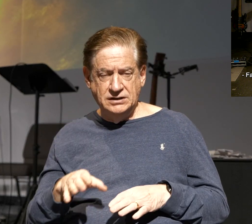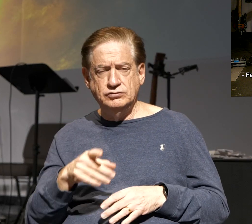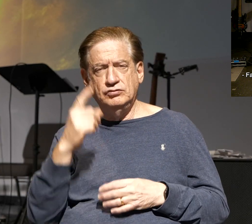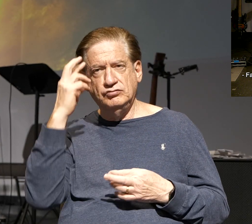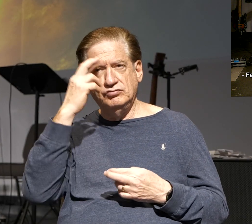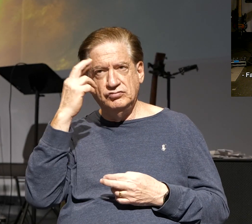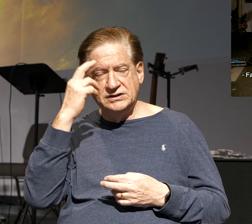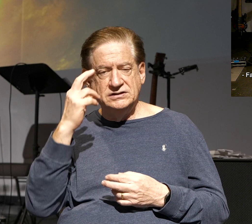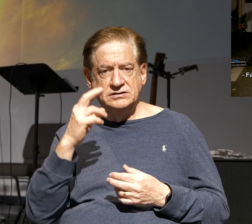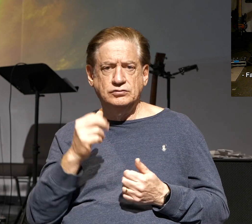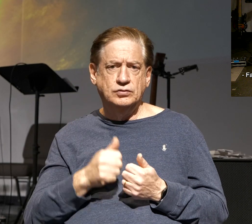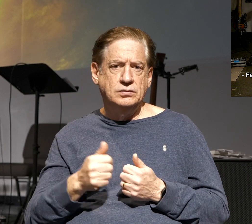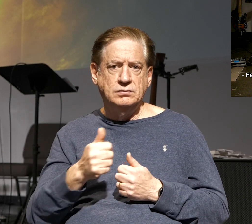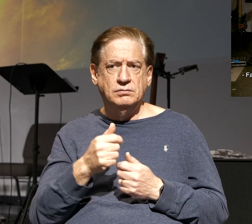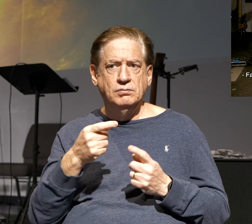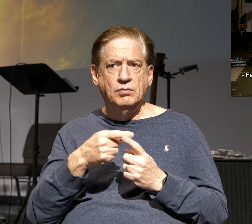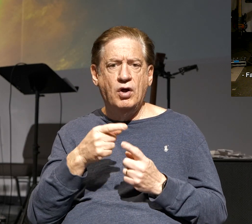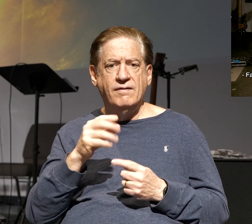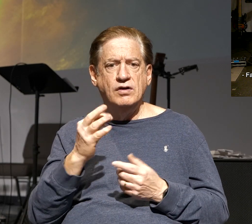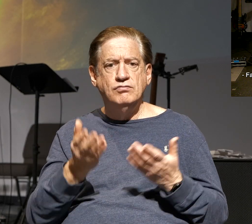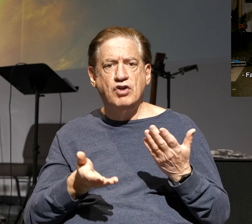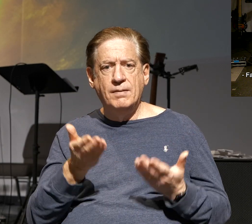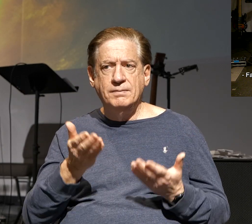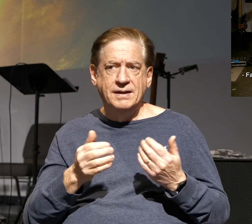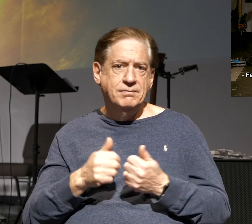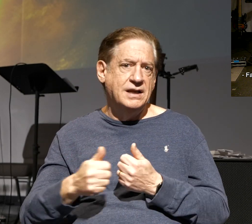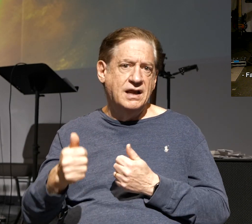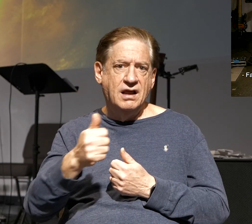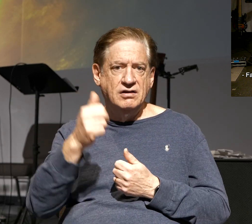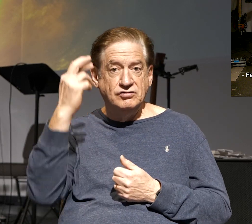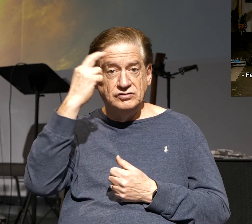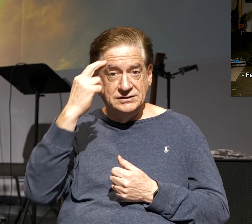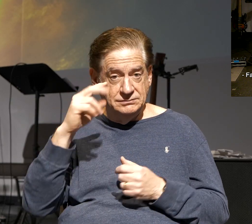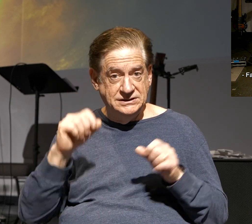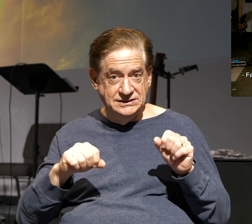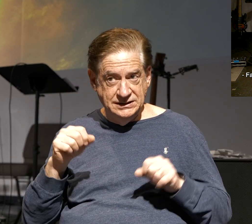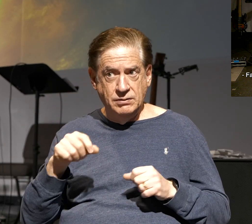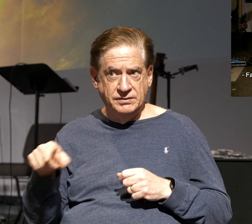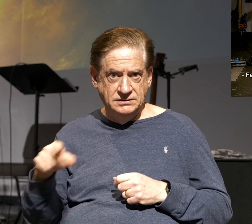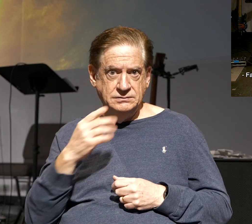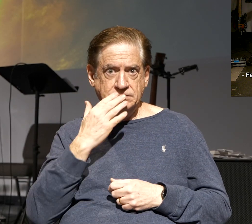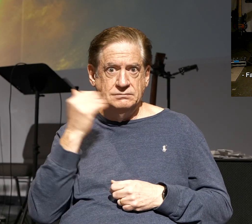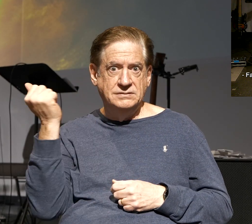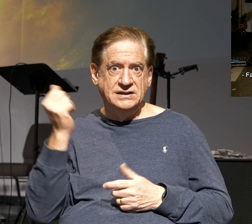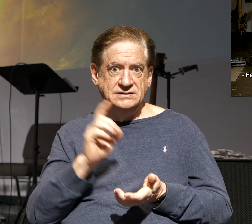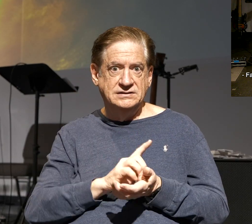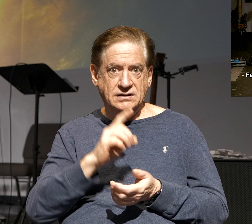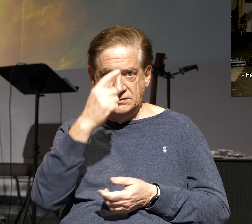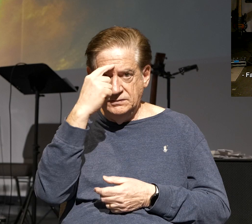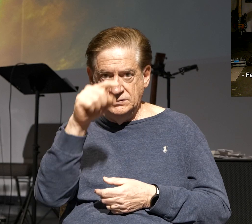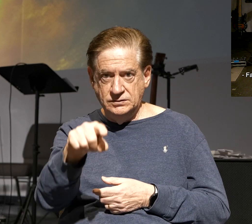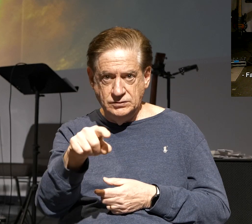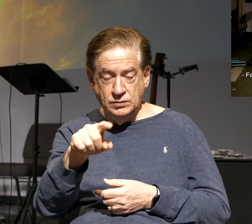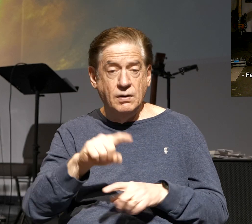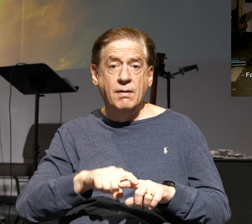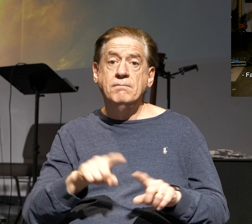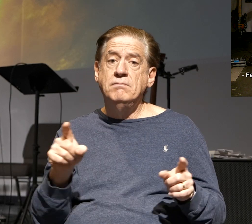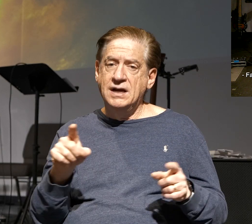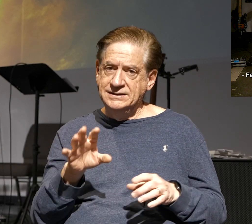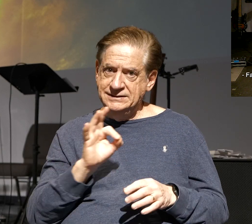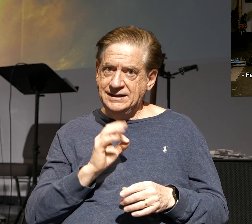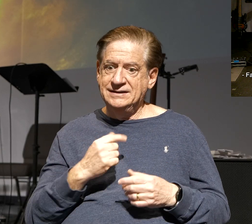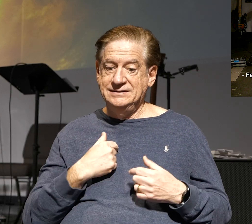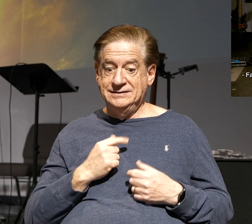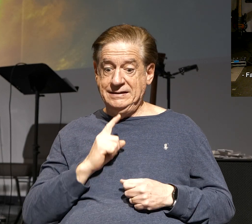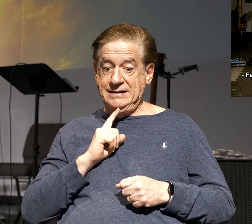reason to a point of probability beyond a reasonable doubt that this is the best doctor for you, but it takes